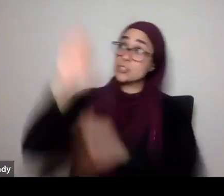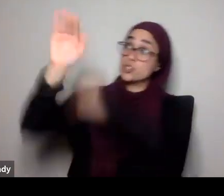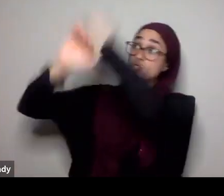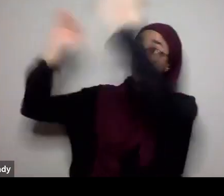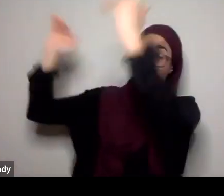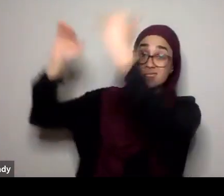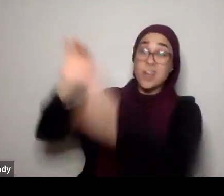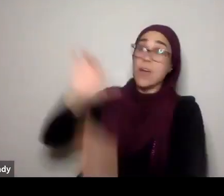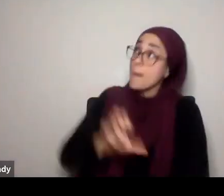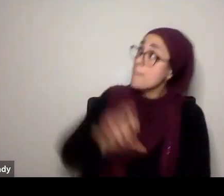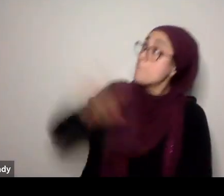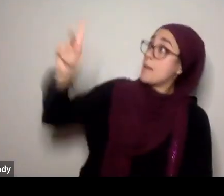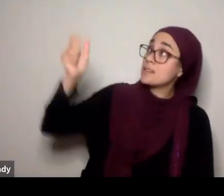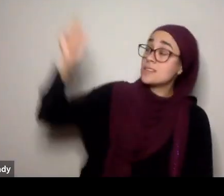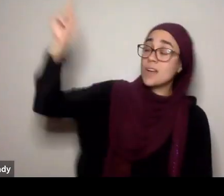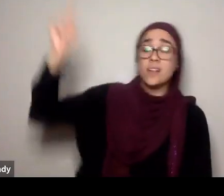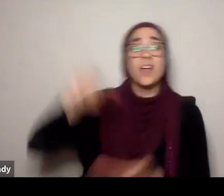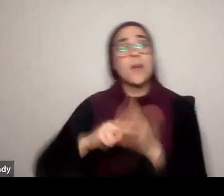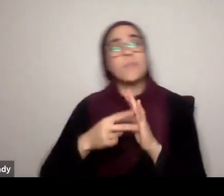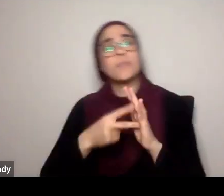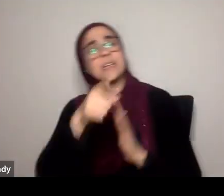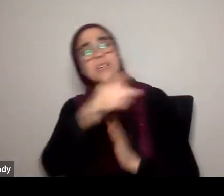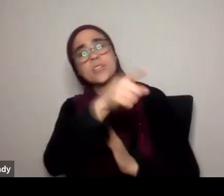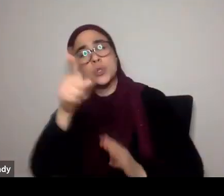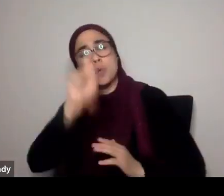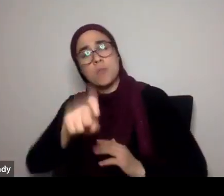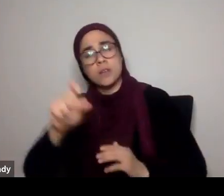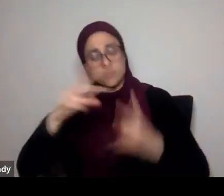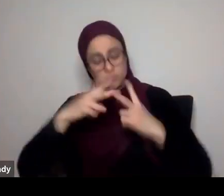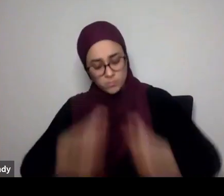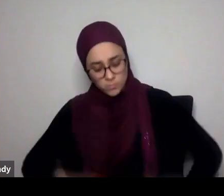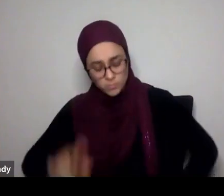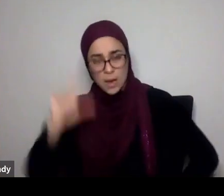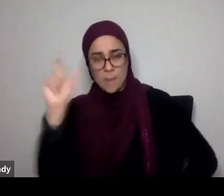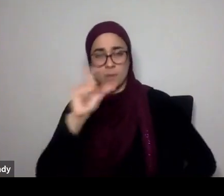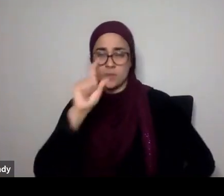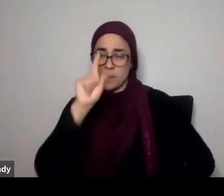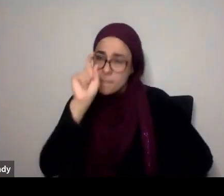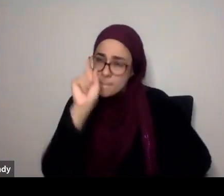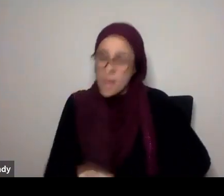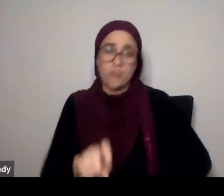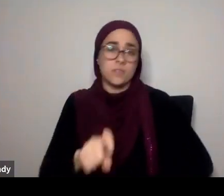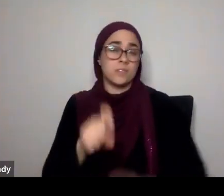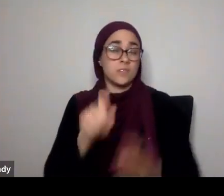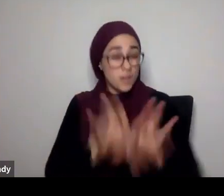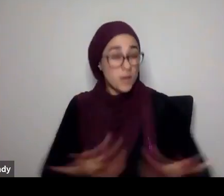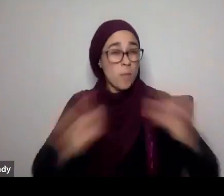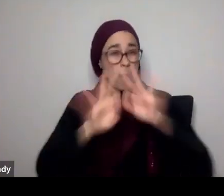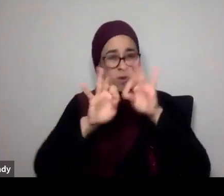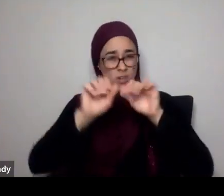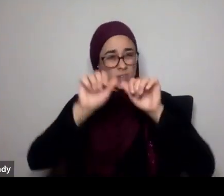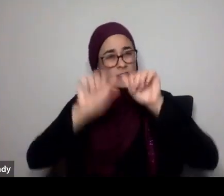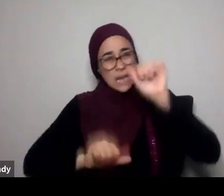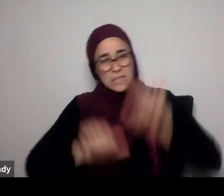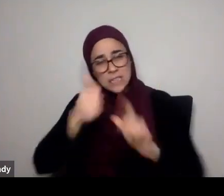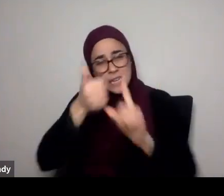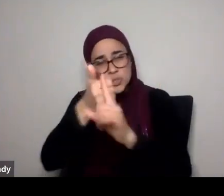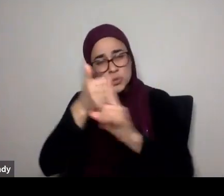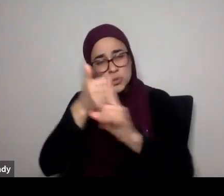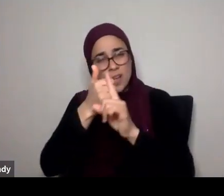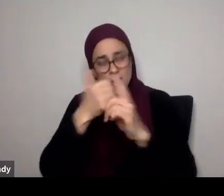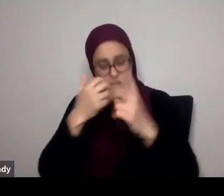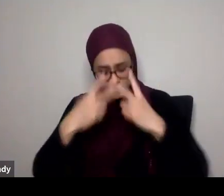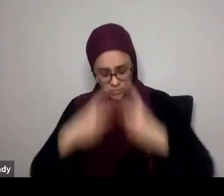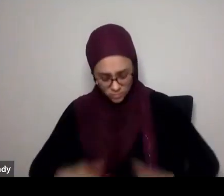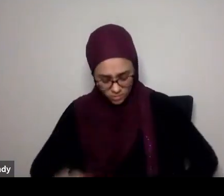that we, that we should have as Muslims, needs to be rectified individually. We need to really reassess our, and evaluate our commitments,